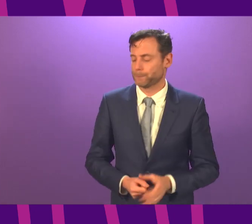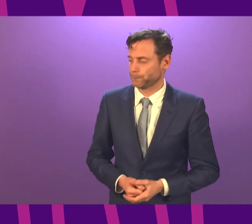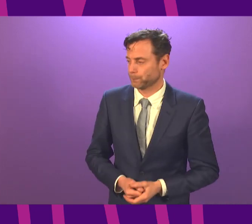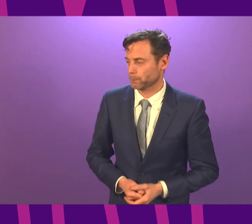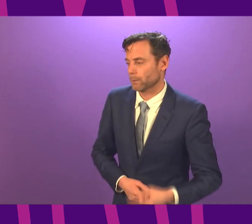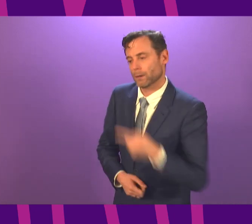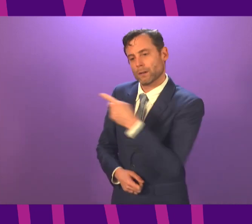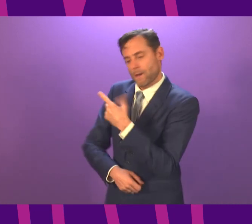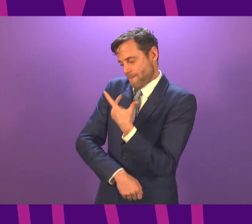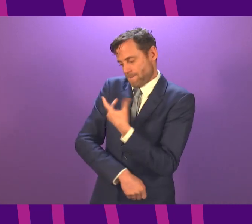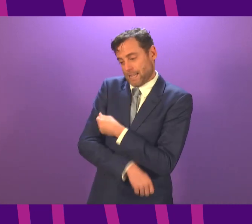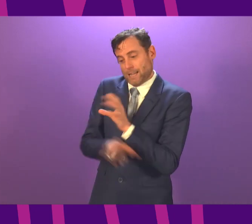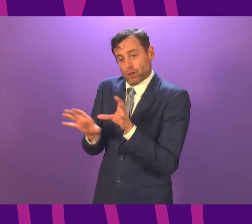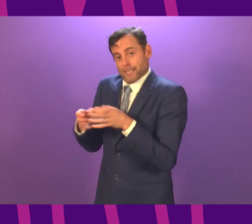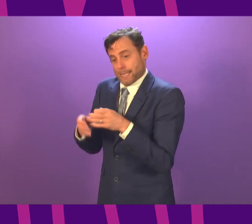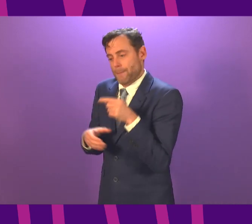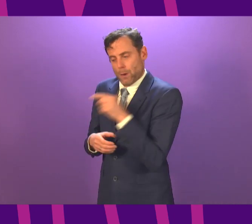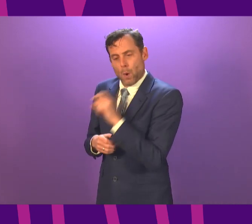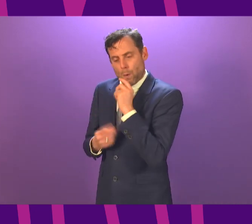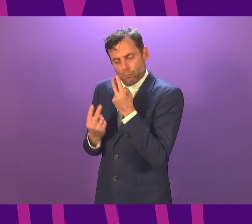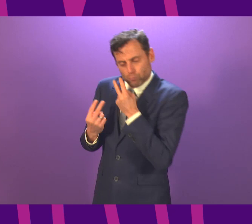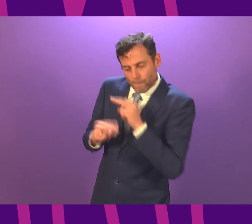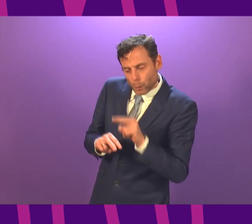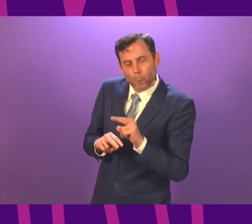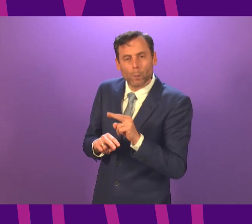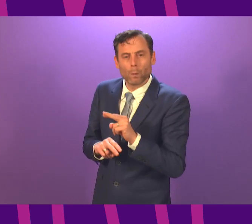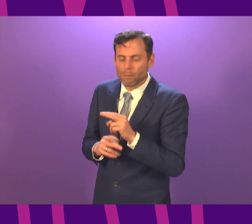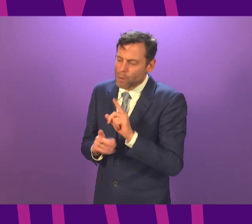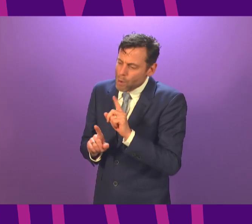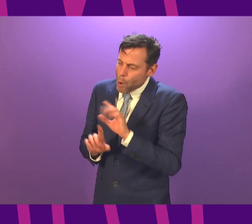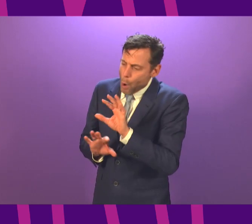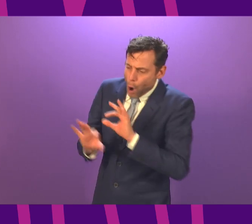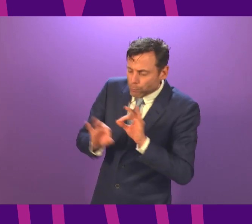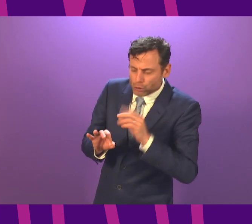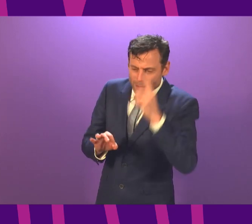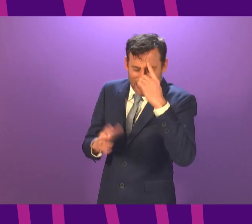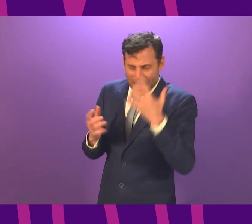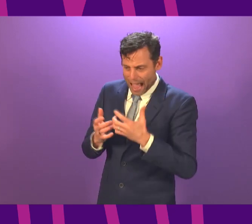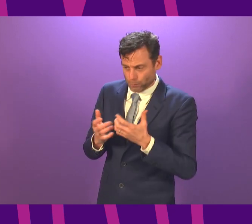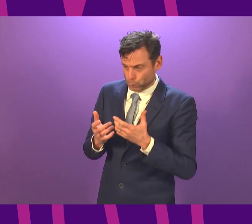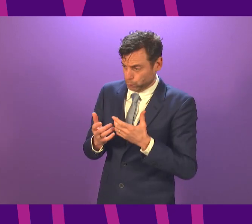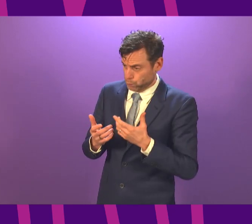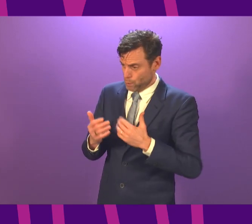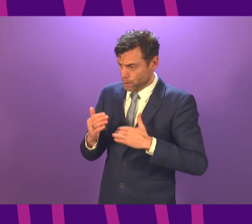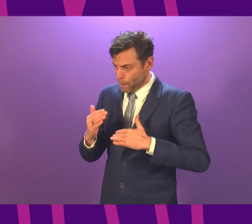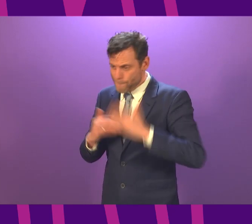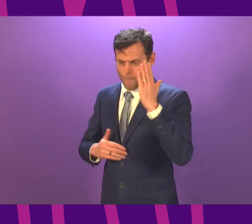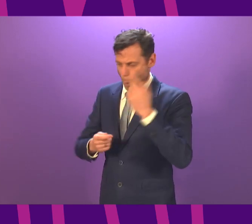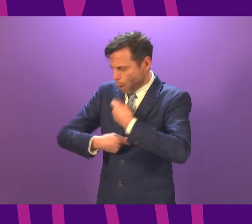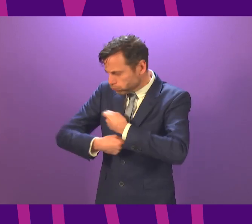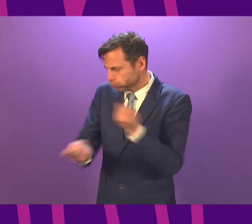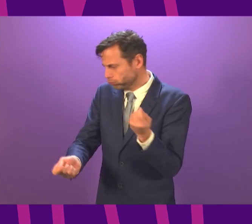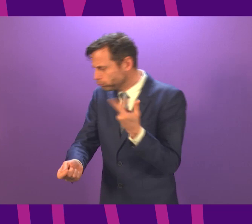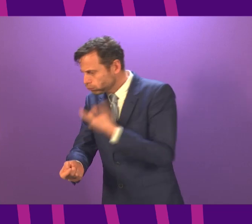team with exploring and keeping under ongoing review all possible options to speed up the rate of vaccination and bring these